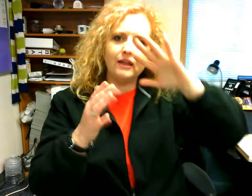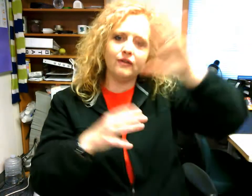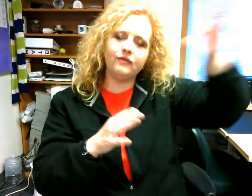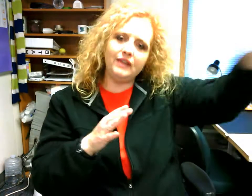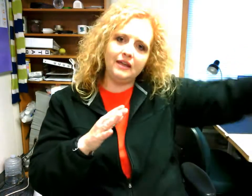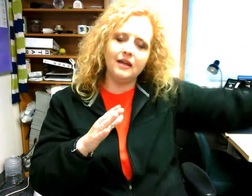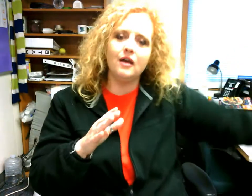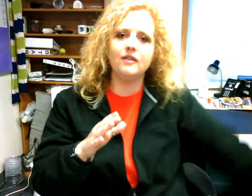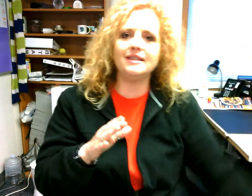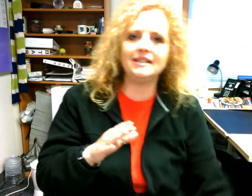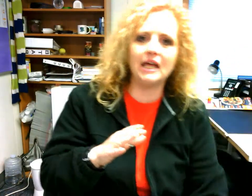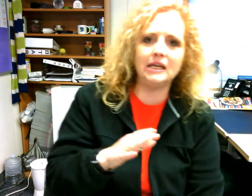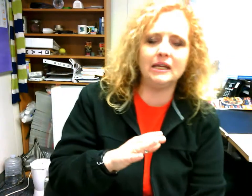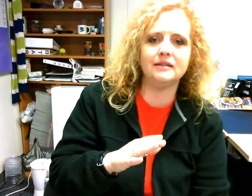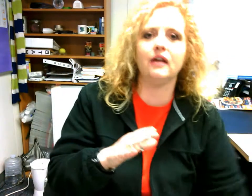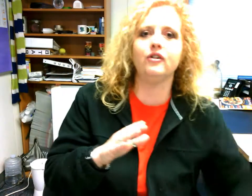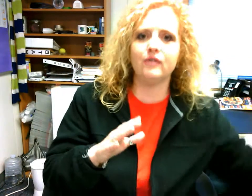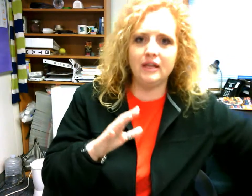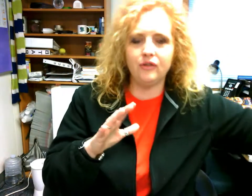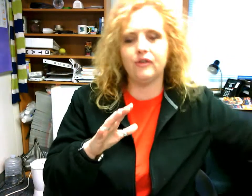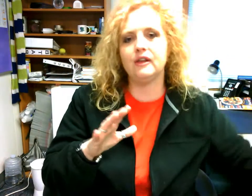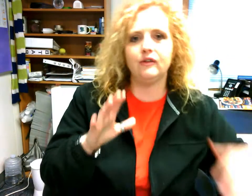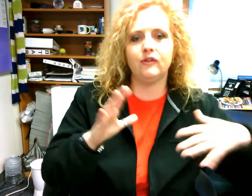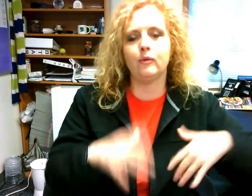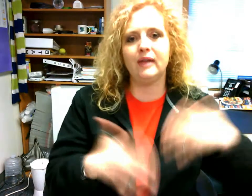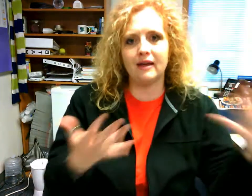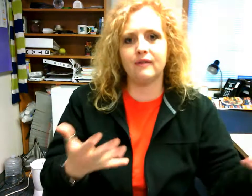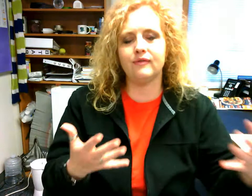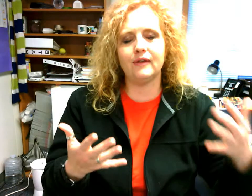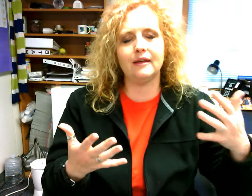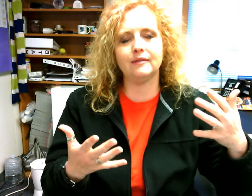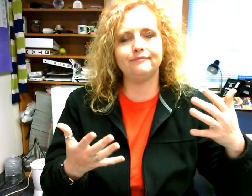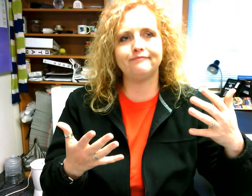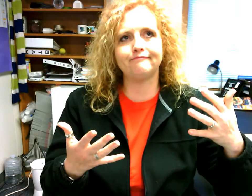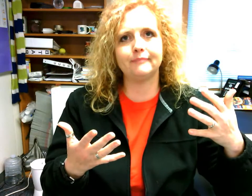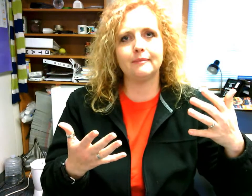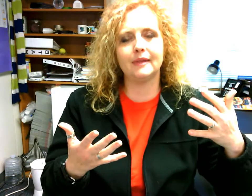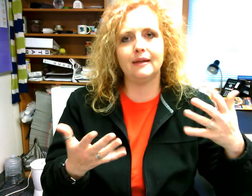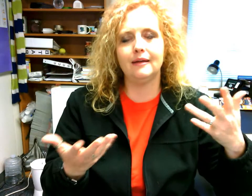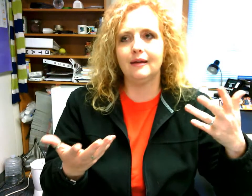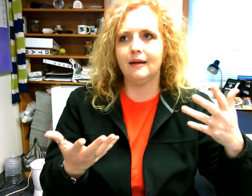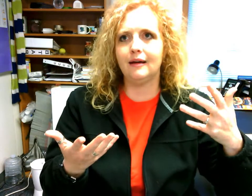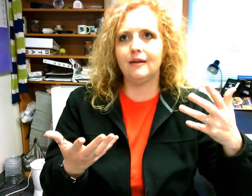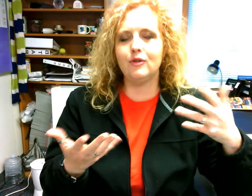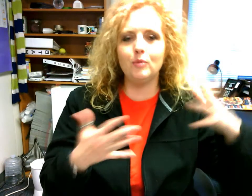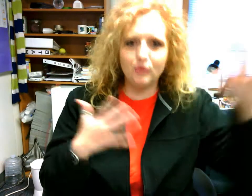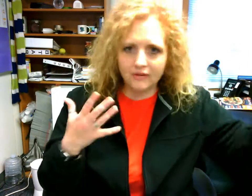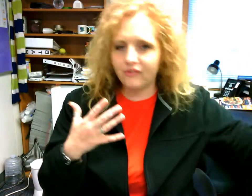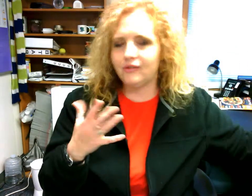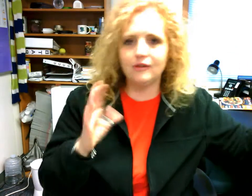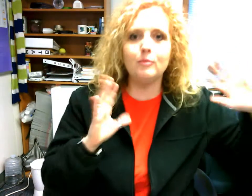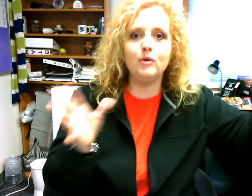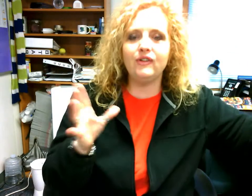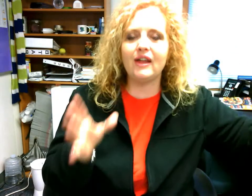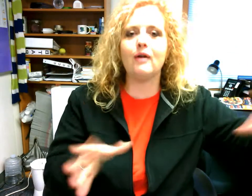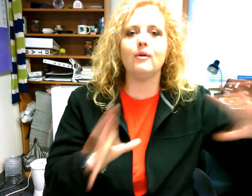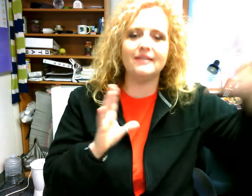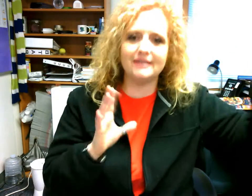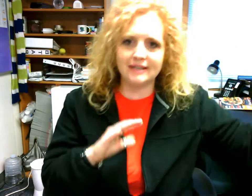of the sun is underneath and so we have uh uh the moon is the moon is out and the sun